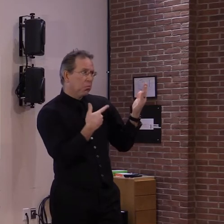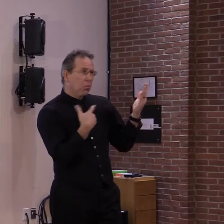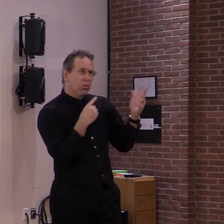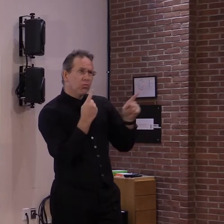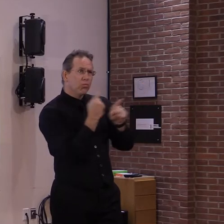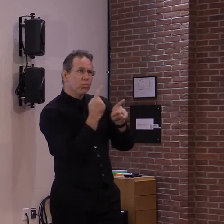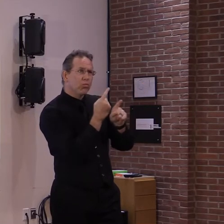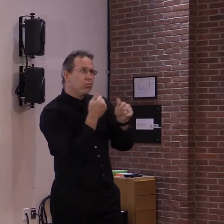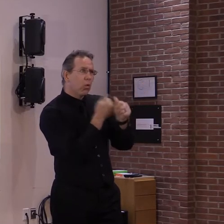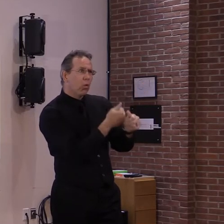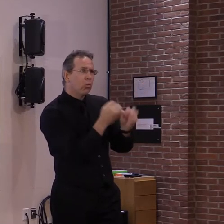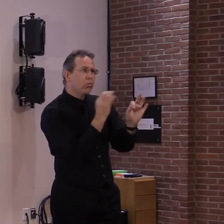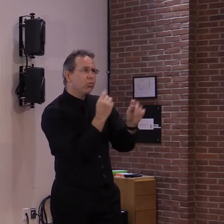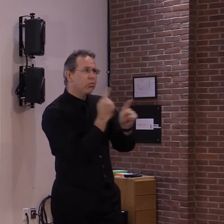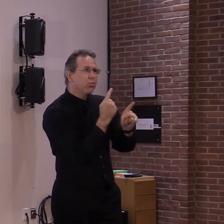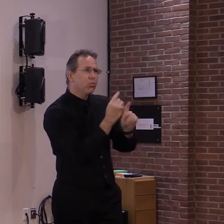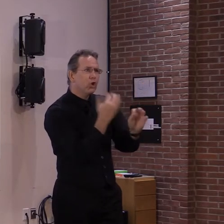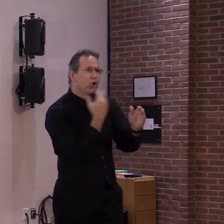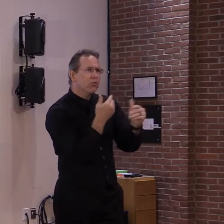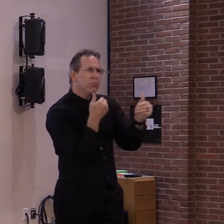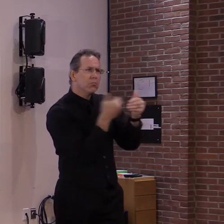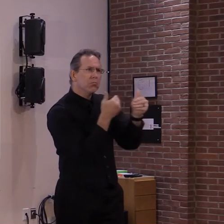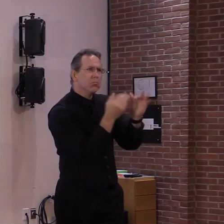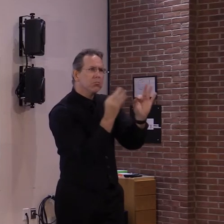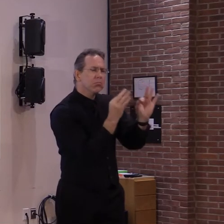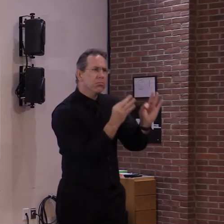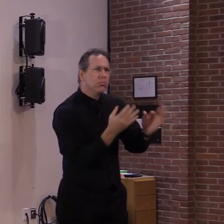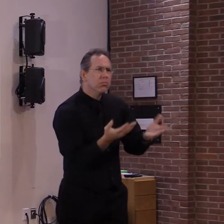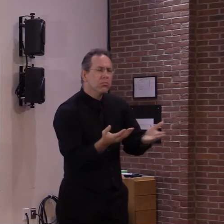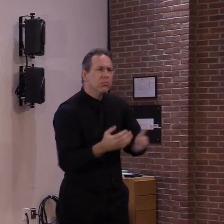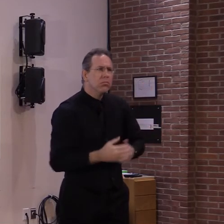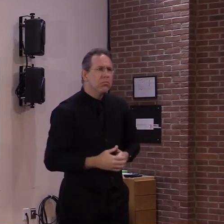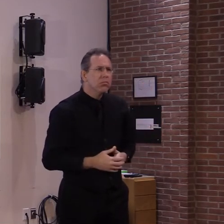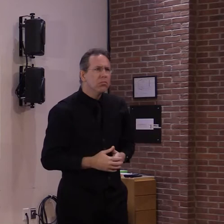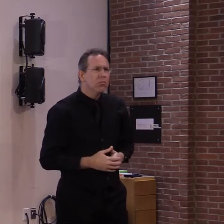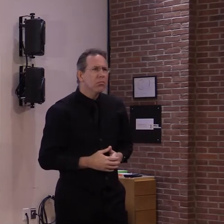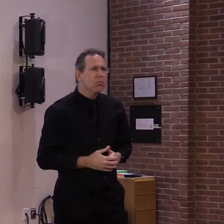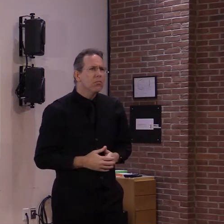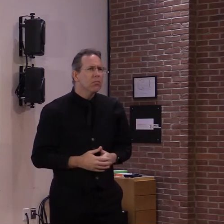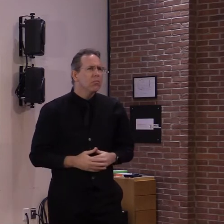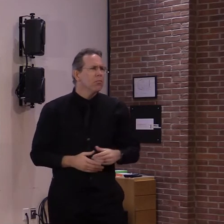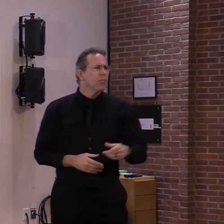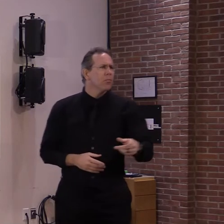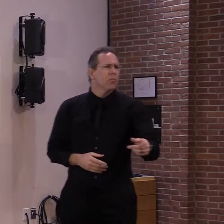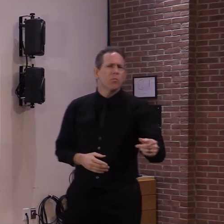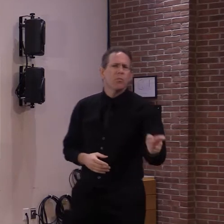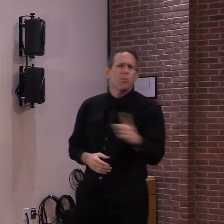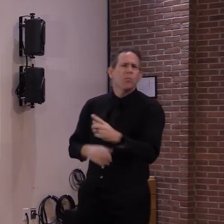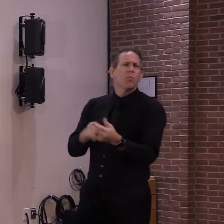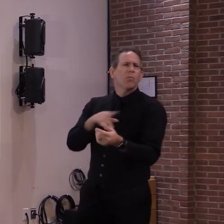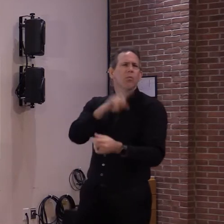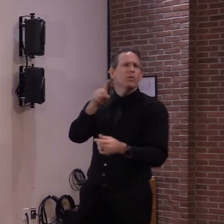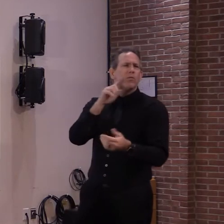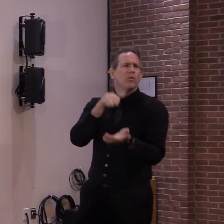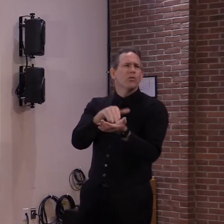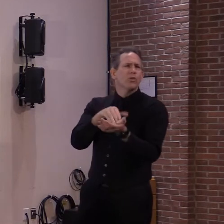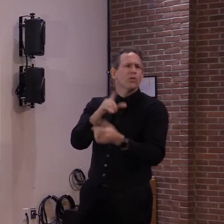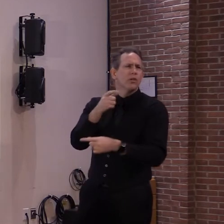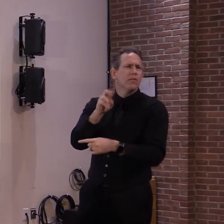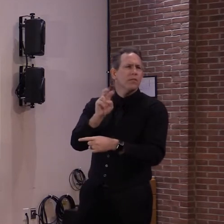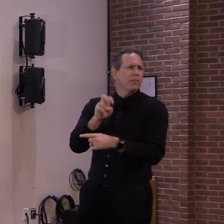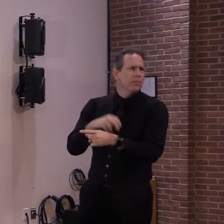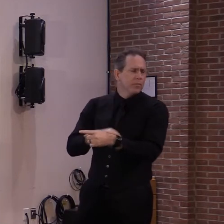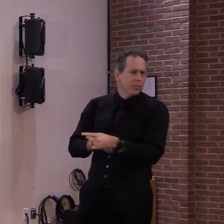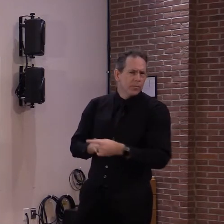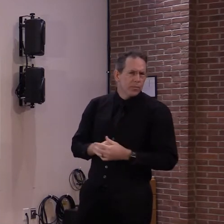one of the top in the nation. And Dr. Levine, earlier you mentioned, you know, we've been talking about it for the past couple of weeks